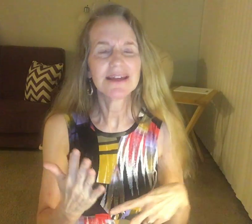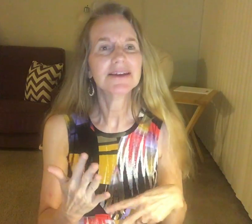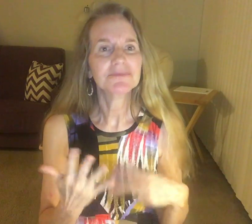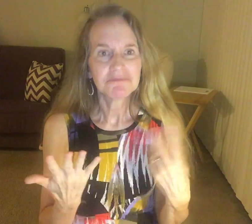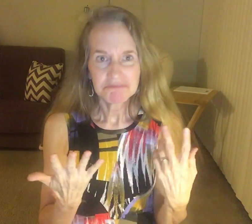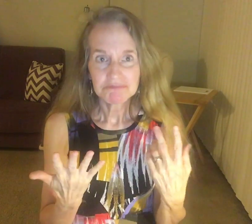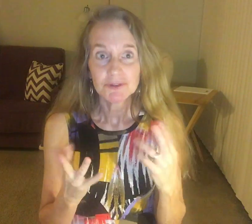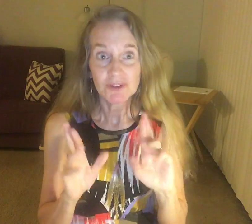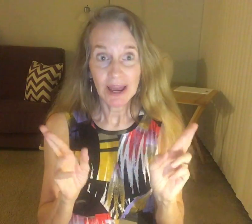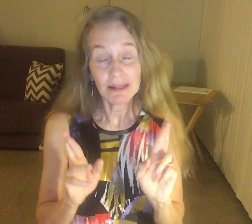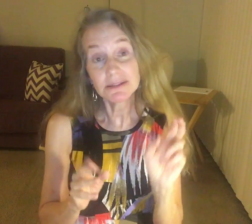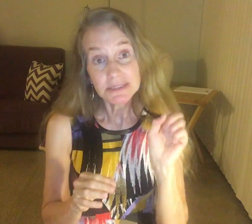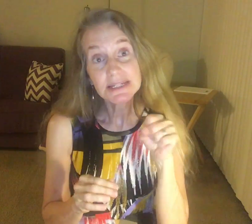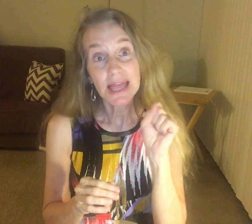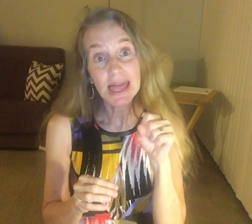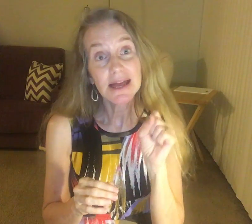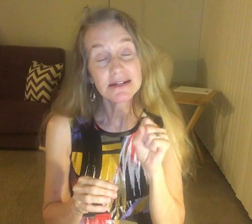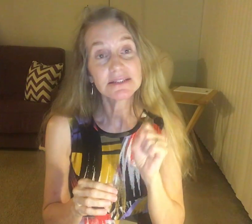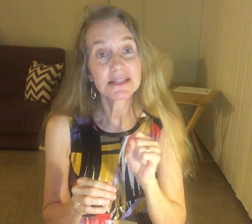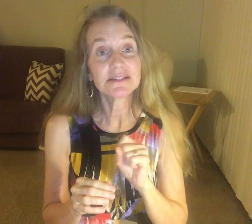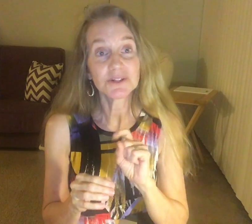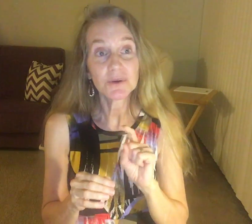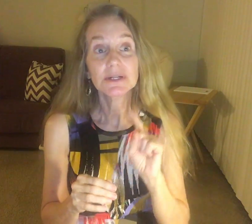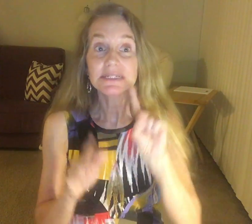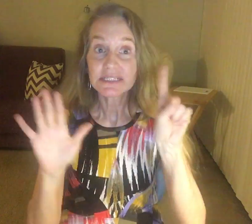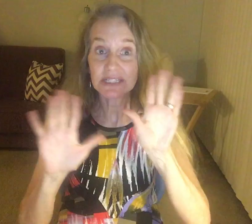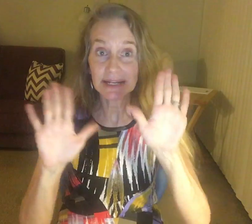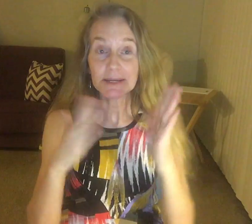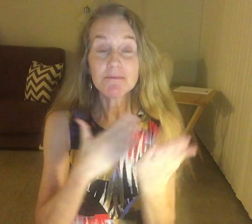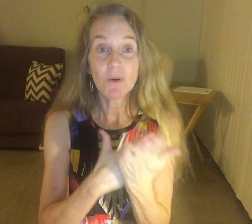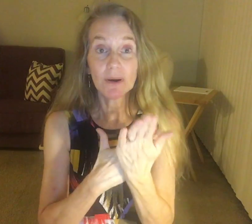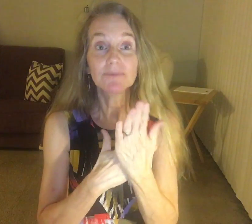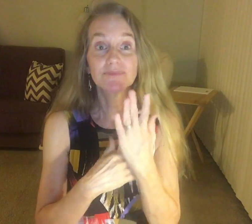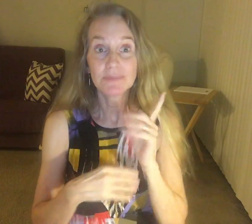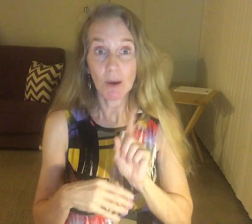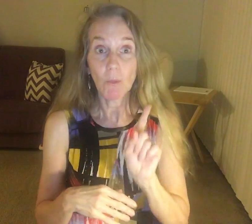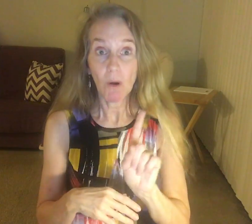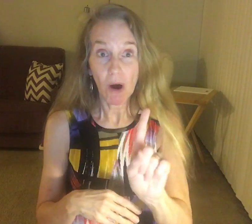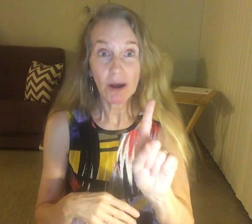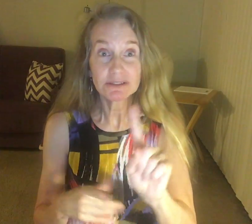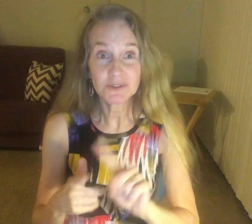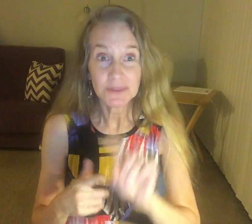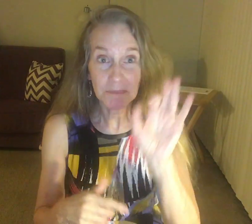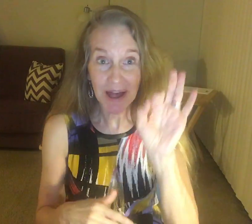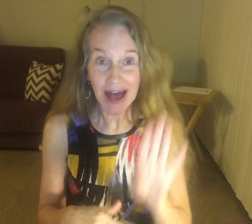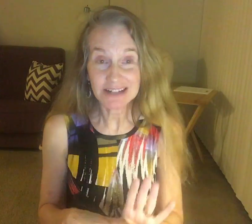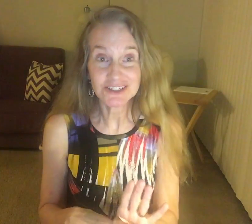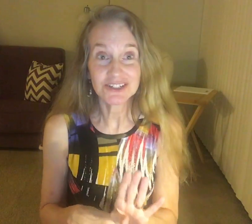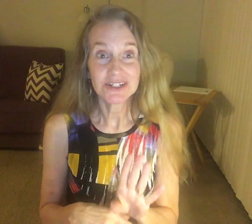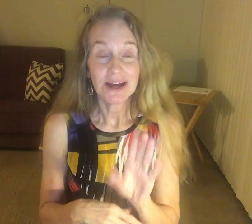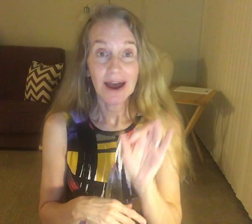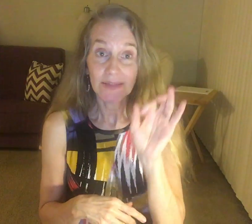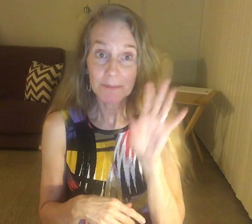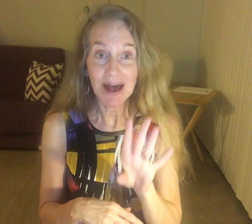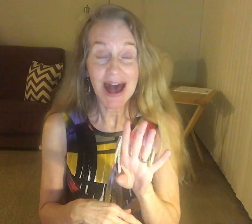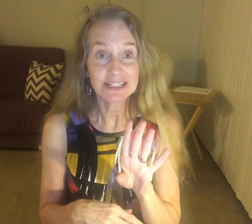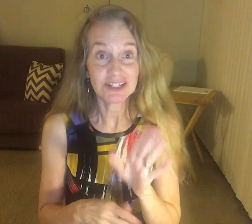Melody, you can hear, something morning, I walk to the doctor, the doctor